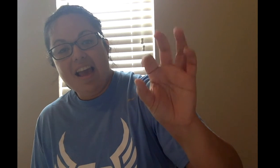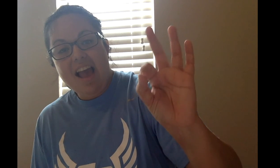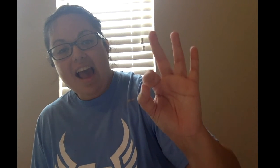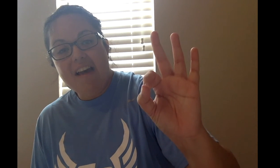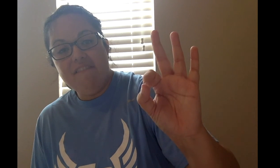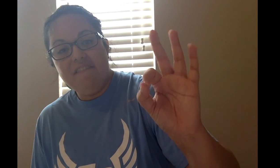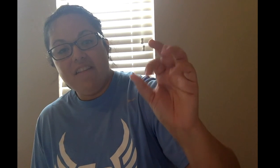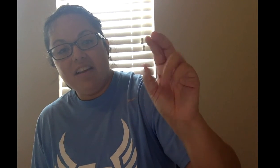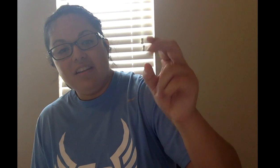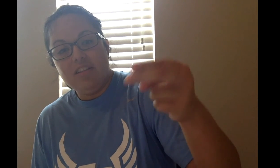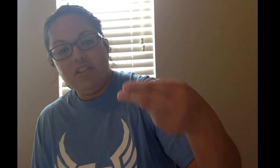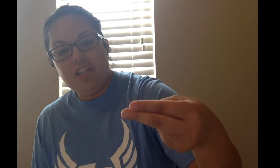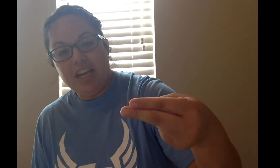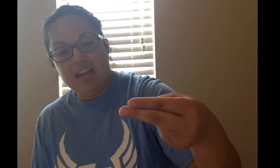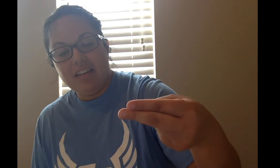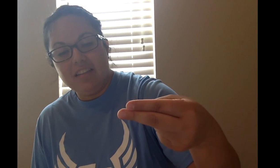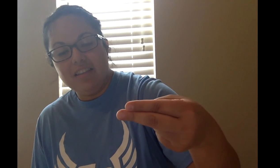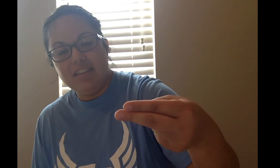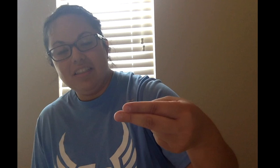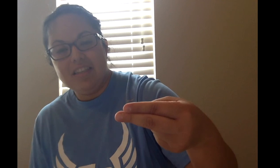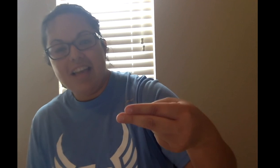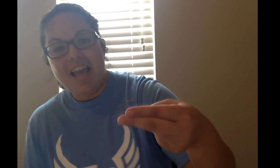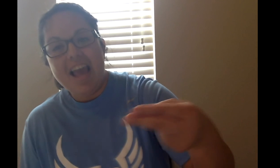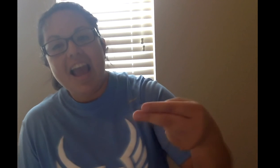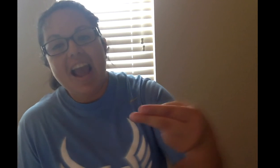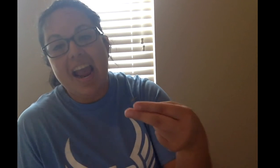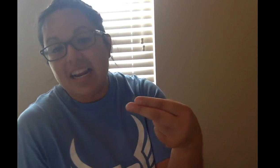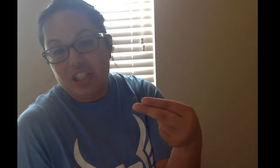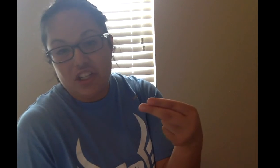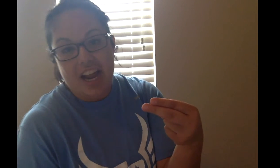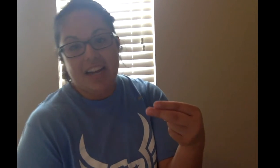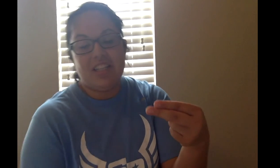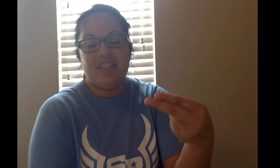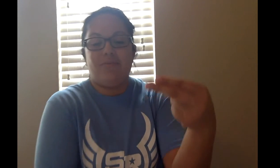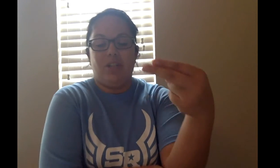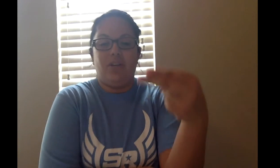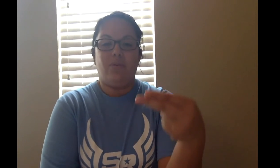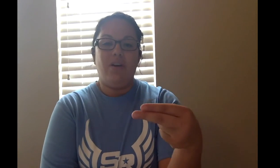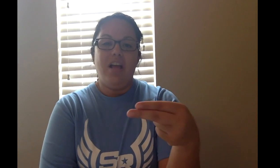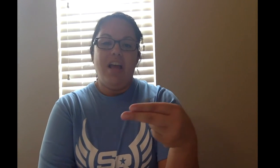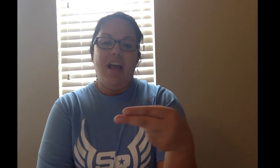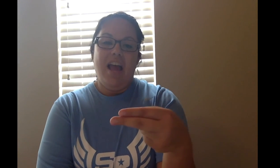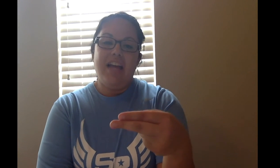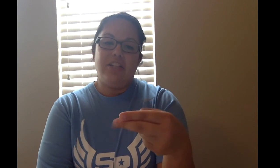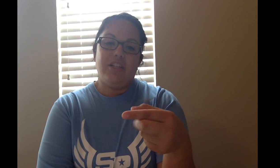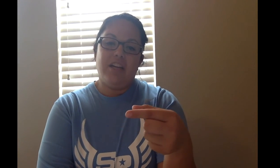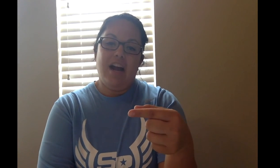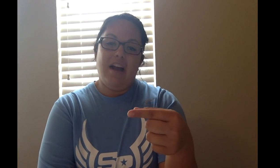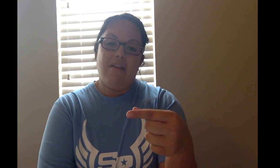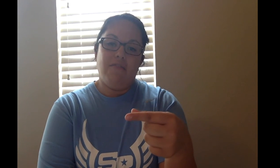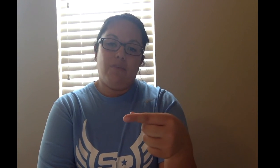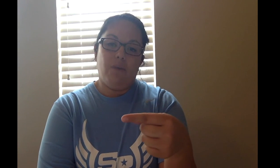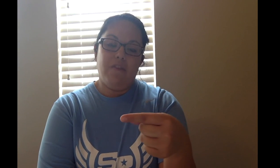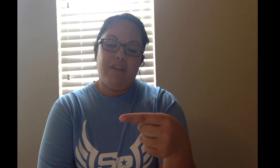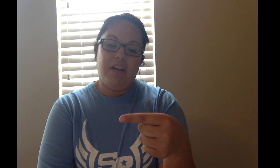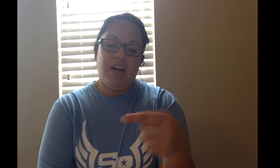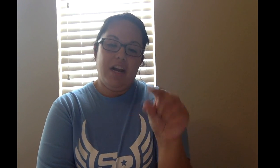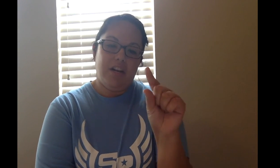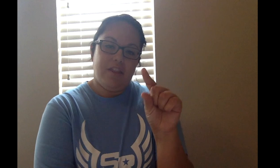F, G, H. H is really cool. H, you're going to have your one finger and your